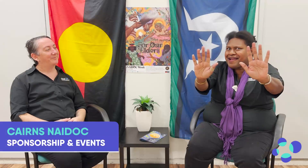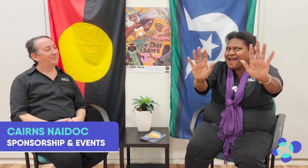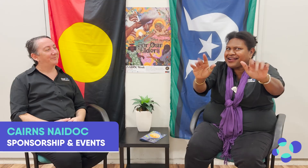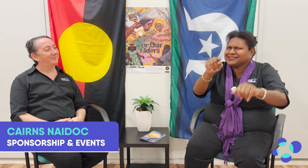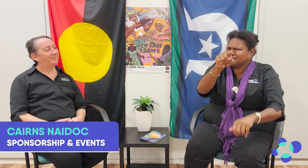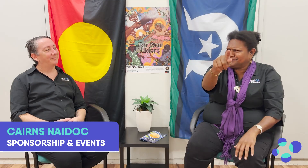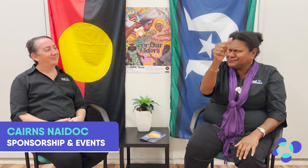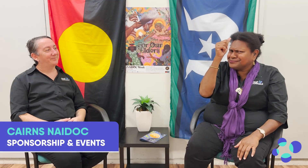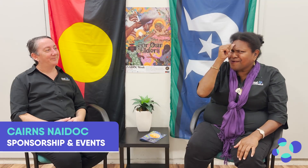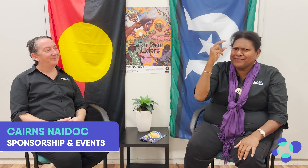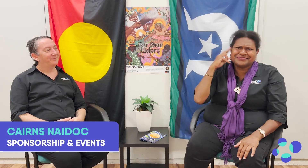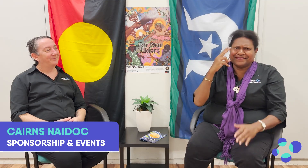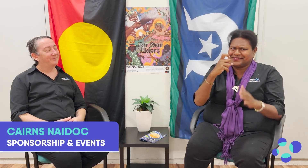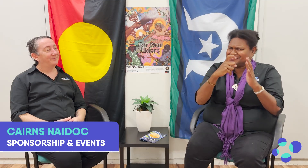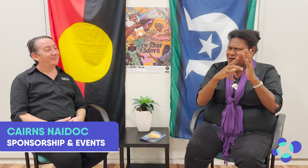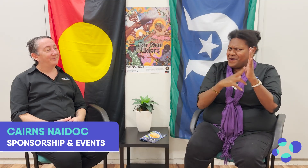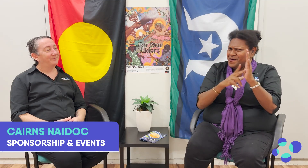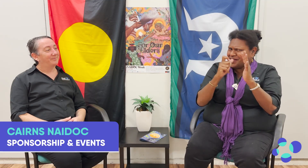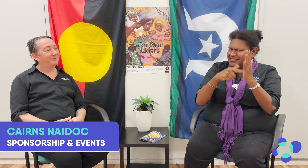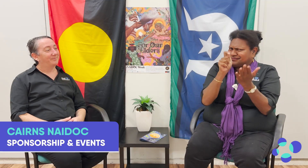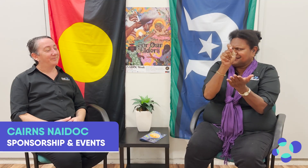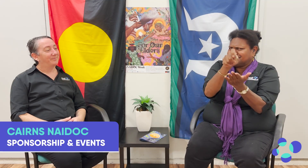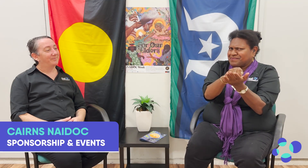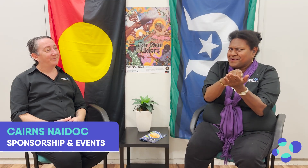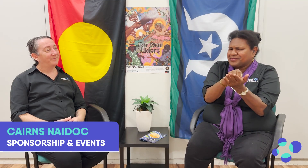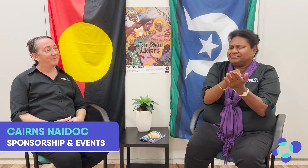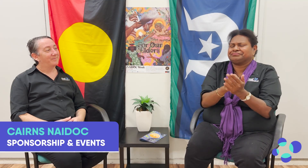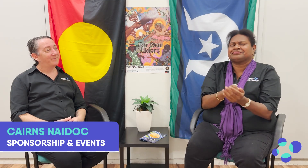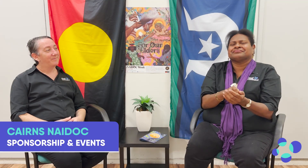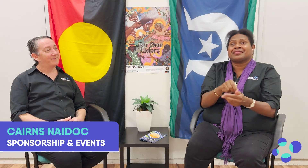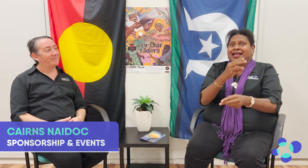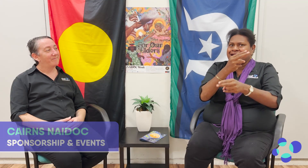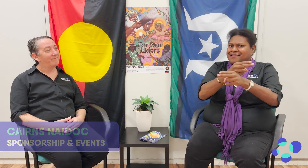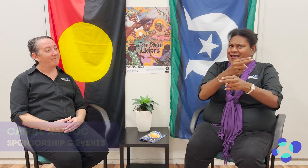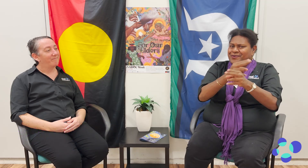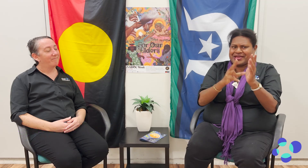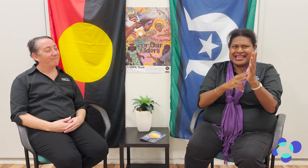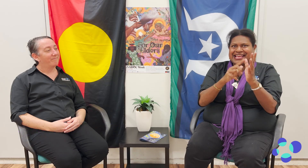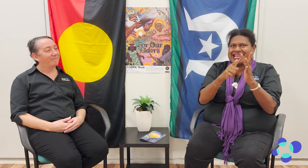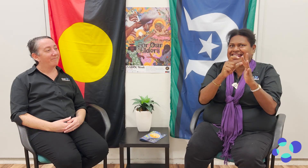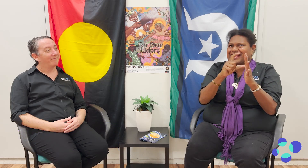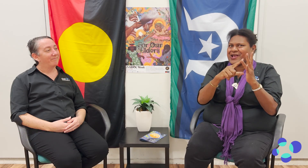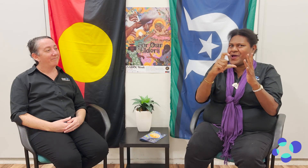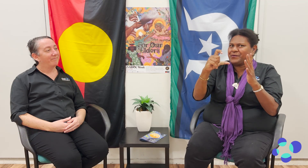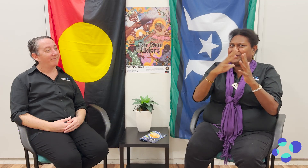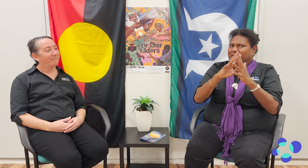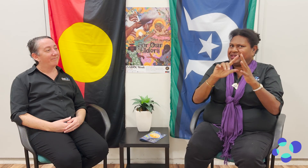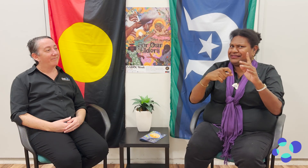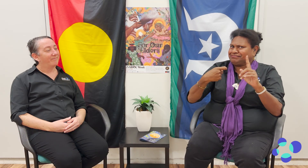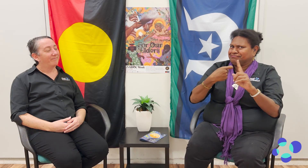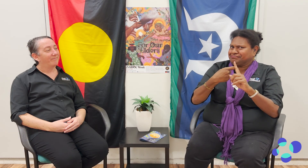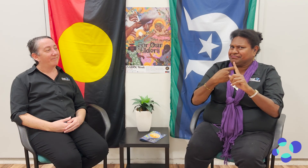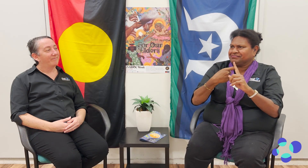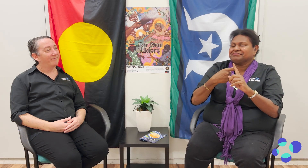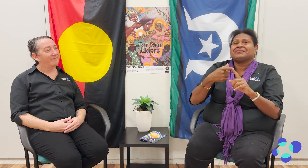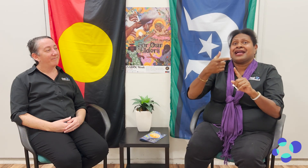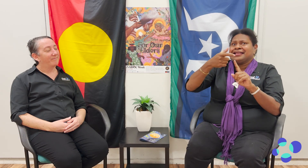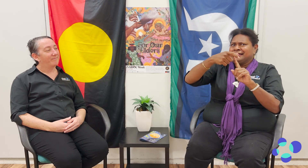Hi everyone. Did you know Deaf Connect is sponsoring NAIDOC week in Cairns for the